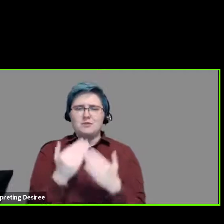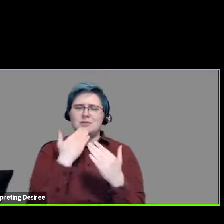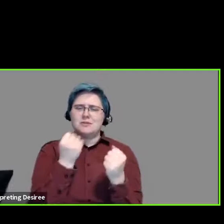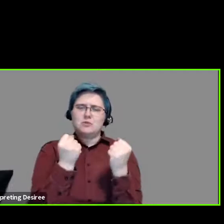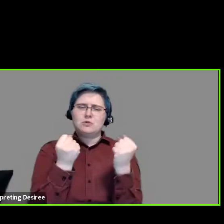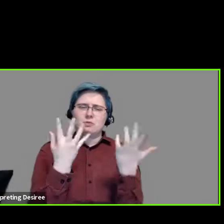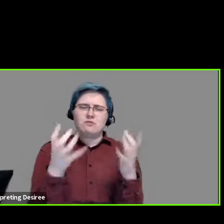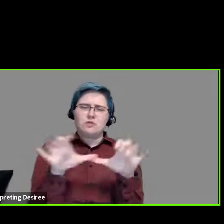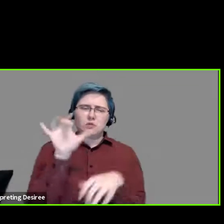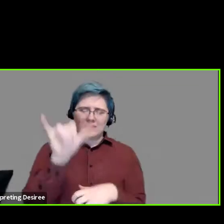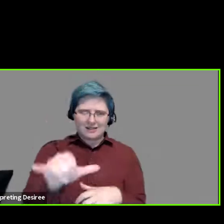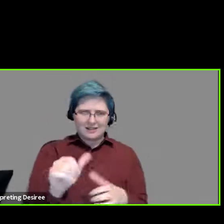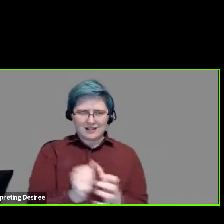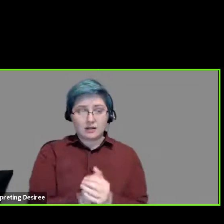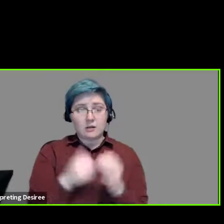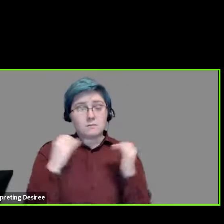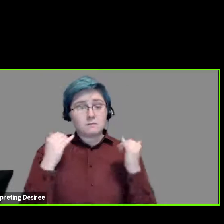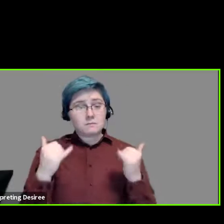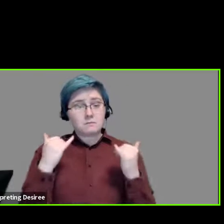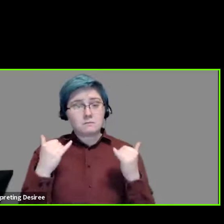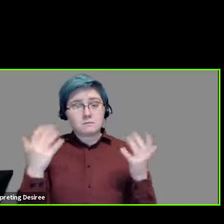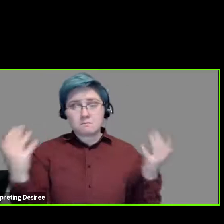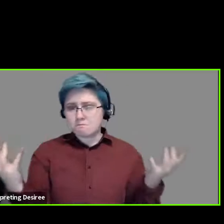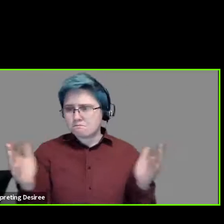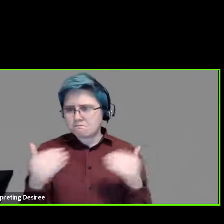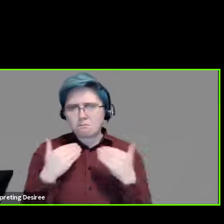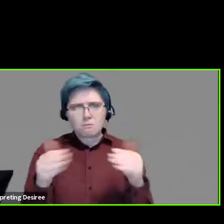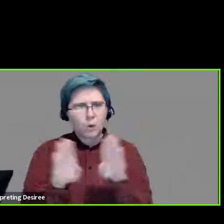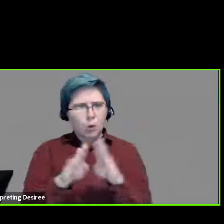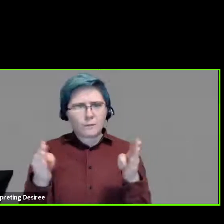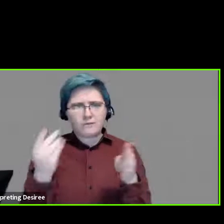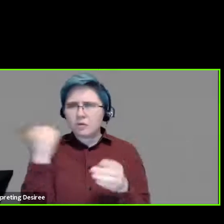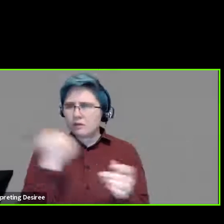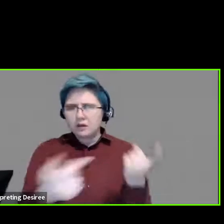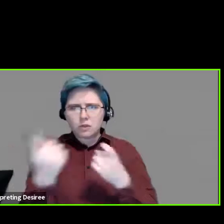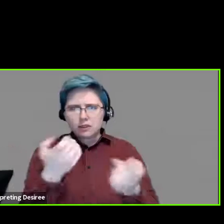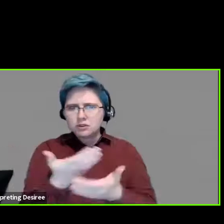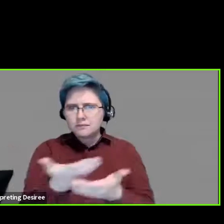much for doing those. At this point in time, I just want to open up for some questions.